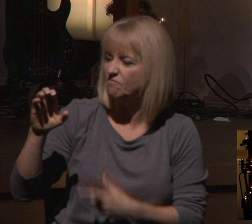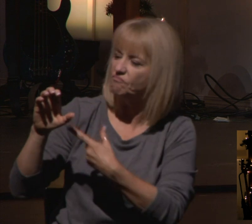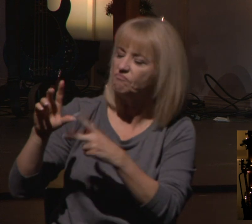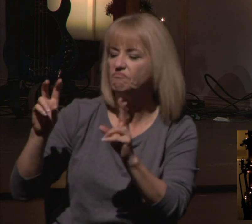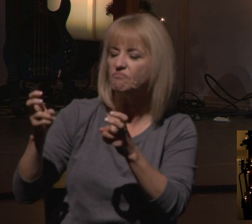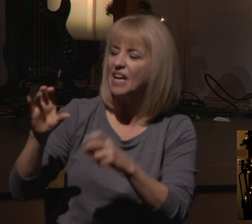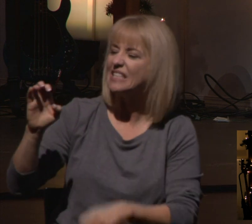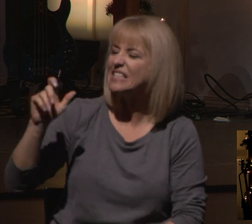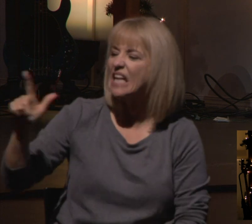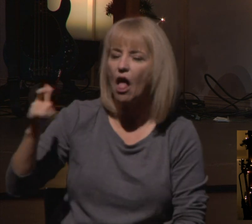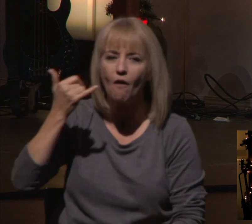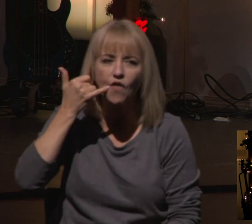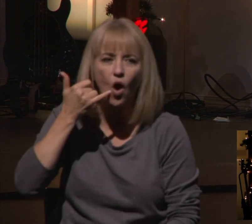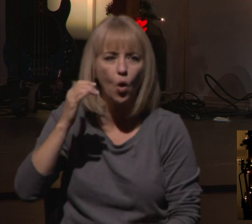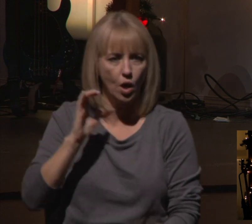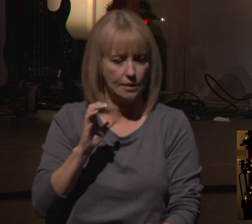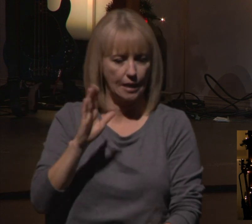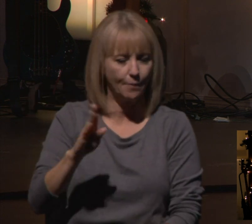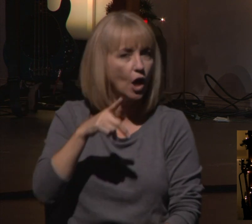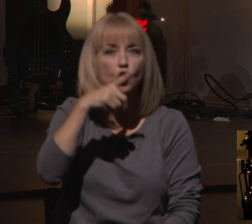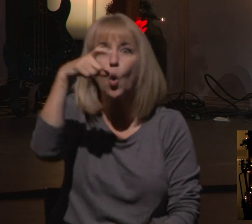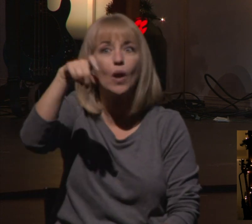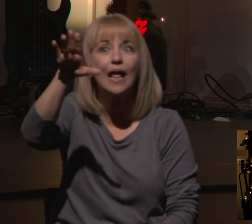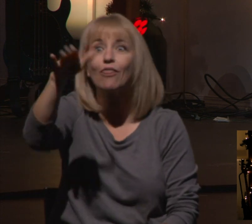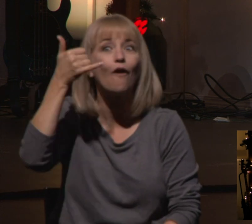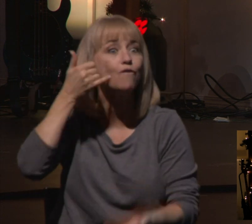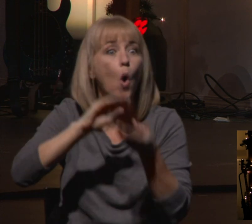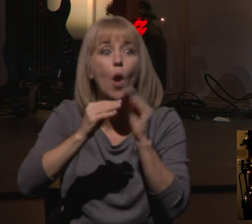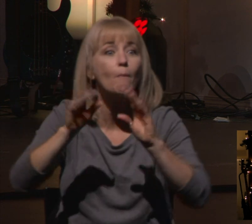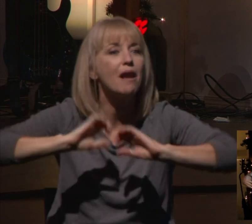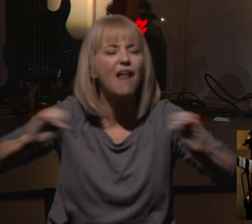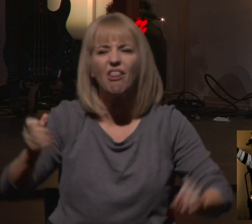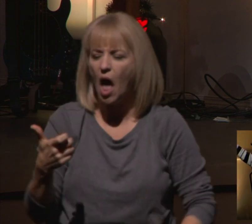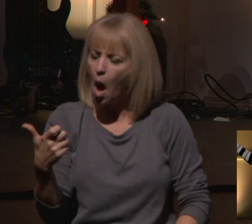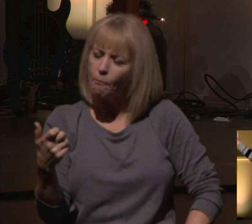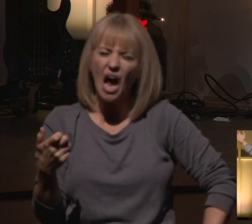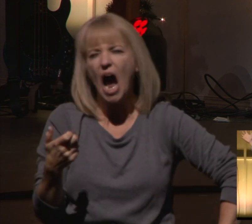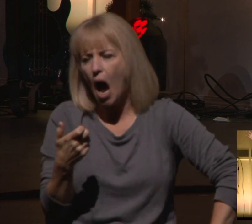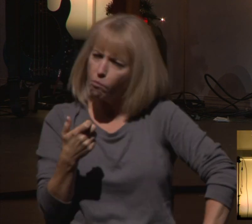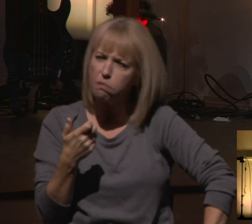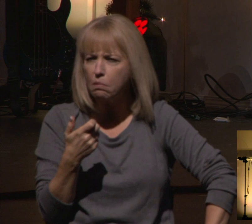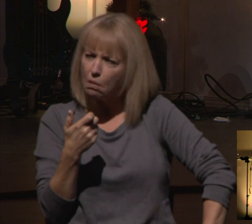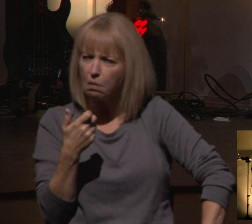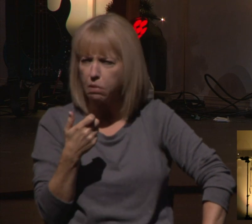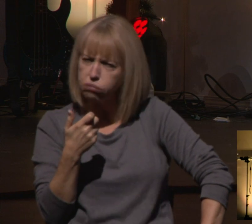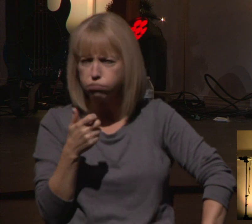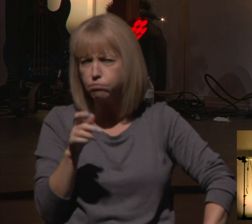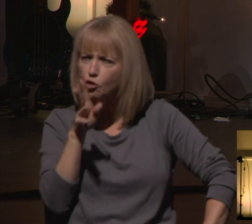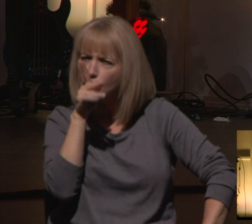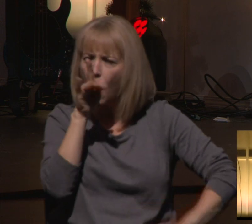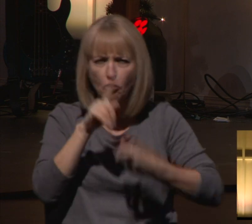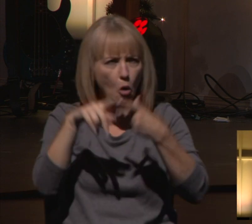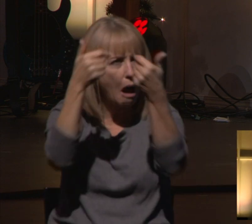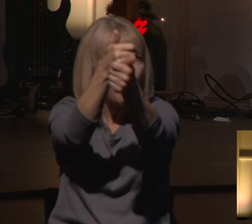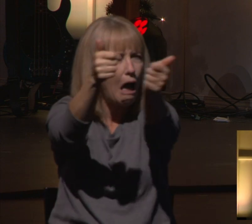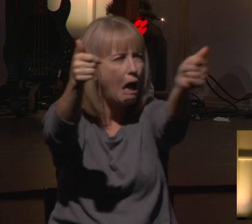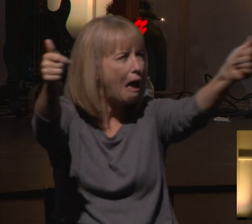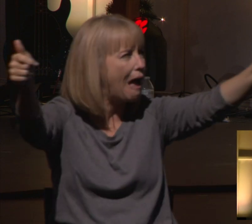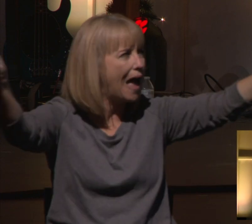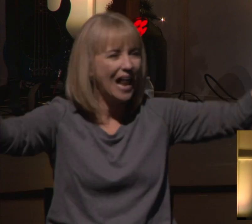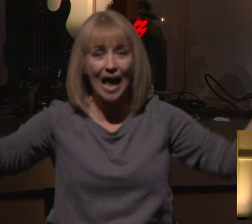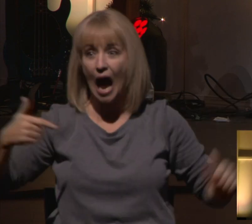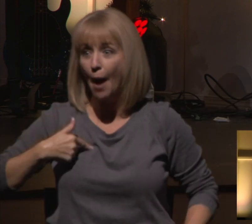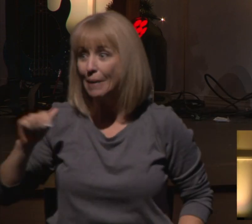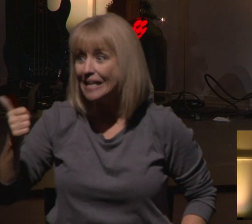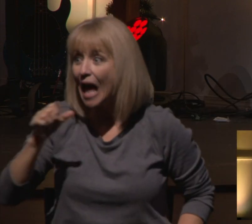around you, and you didn't need their phone number. You just pushed a button, and then you were broadcast to their vehicle, which was great when you're a 10-year